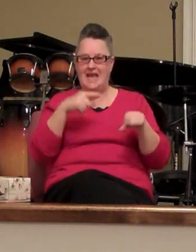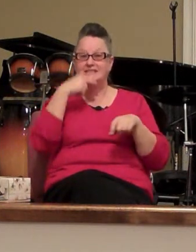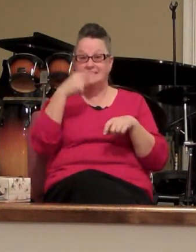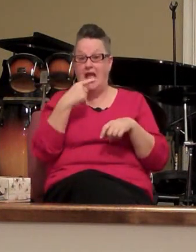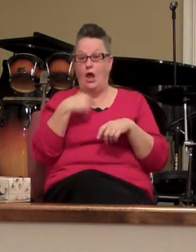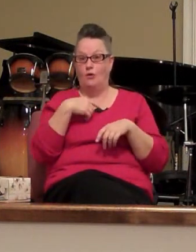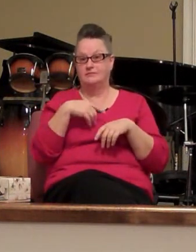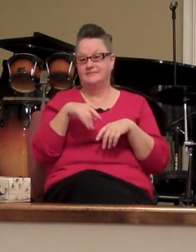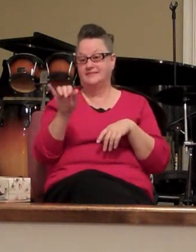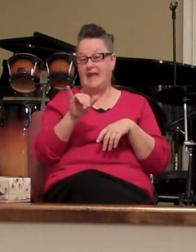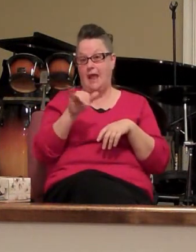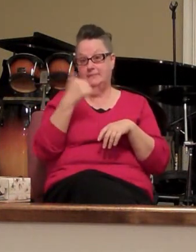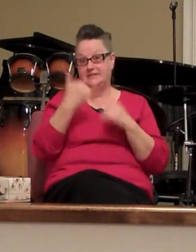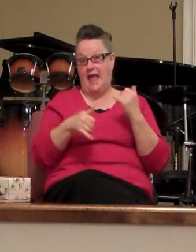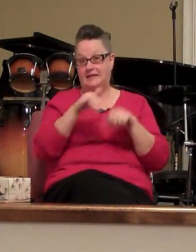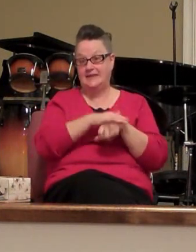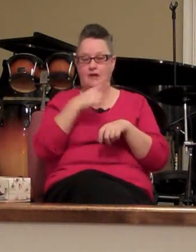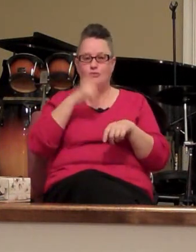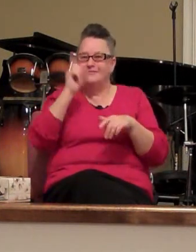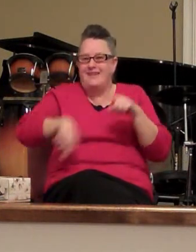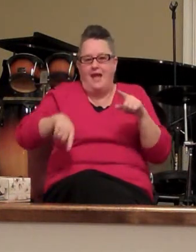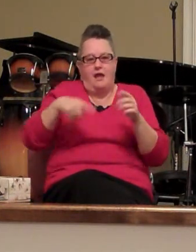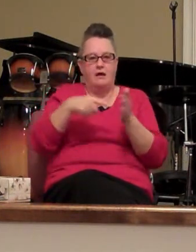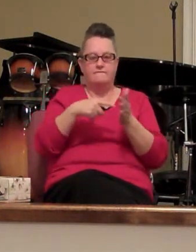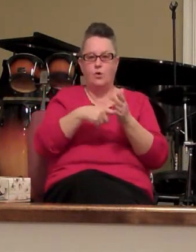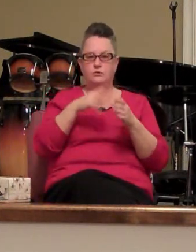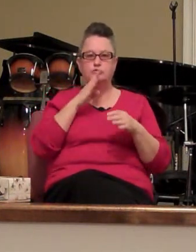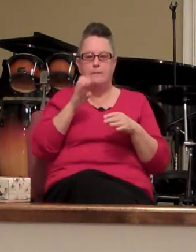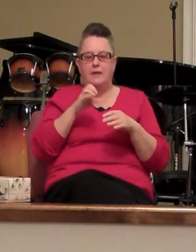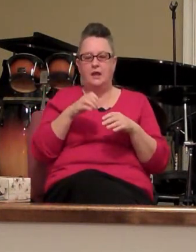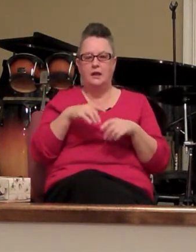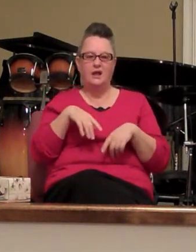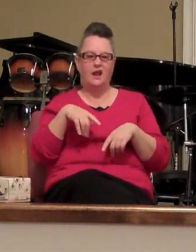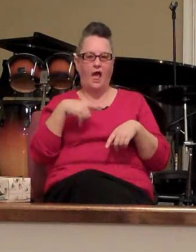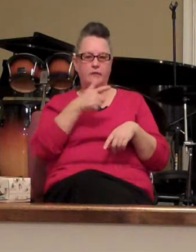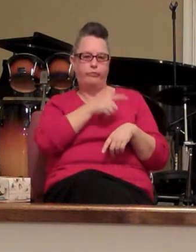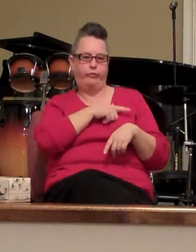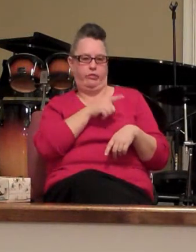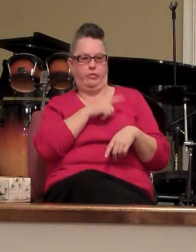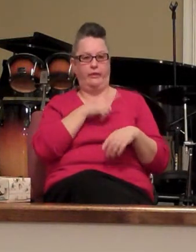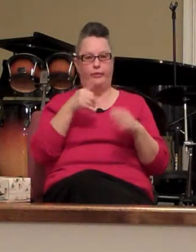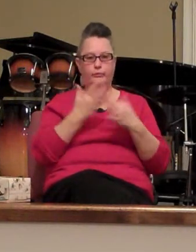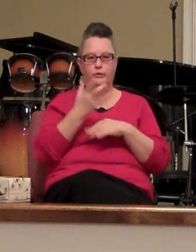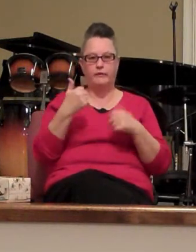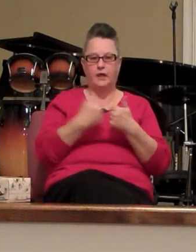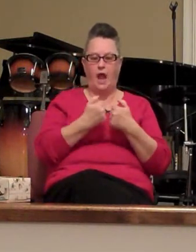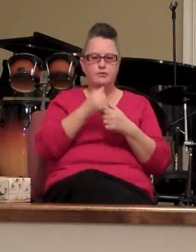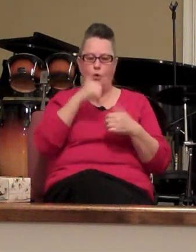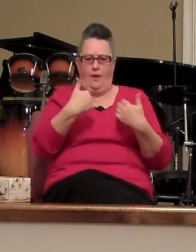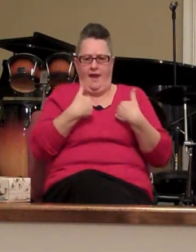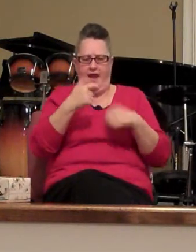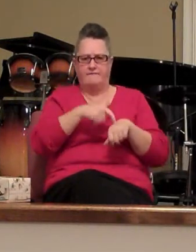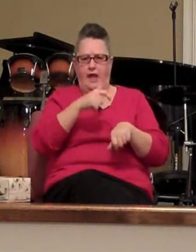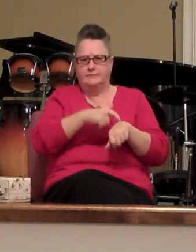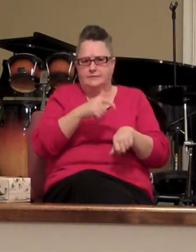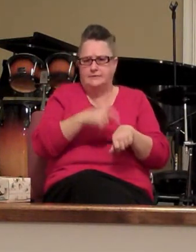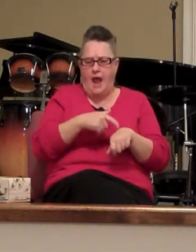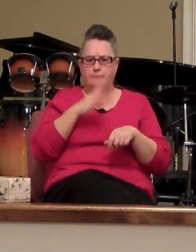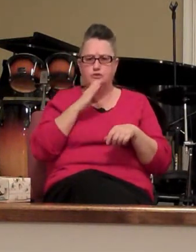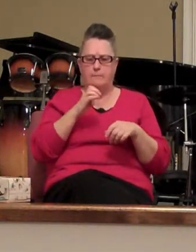you can't afford to be lax during this time brother David you don't have that time and luxury to be able to sit